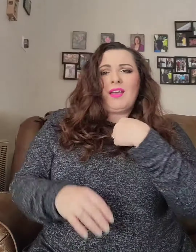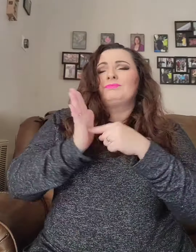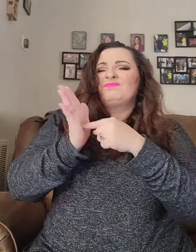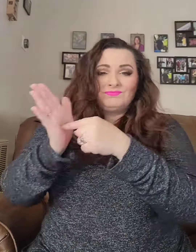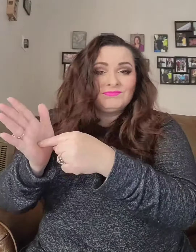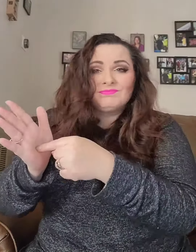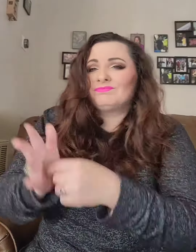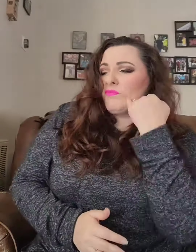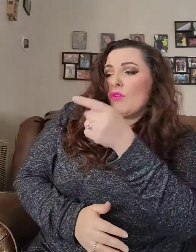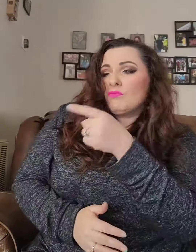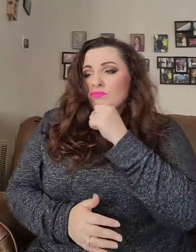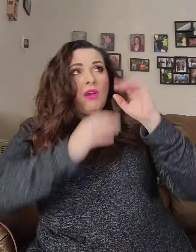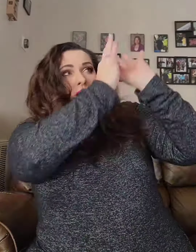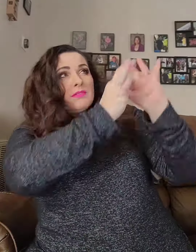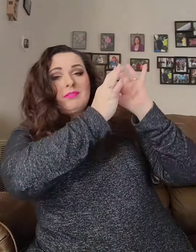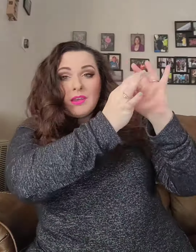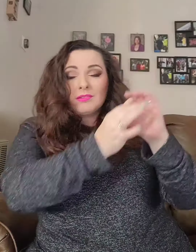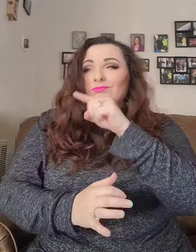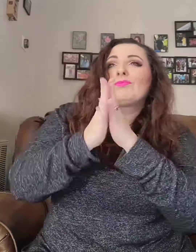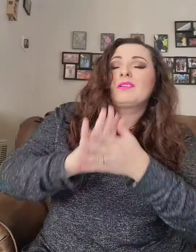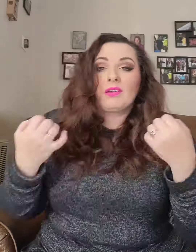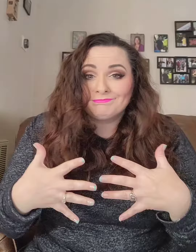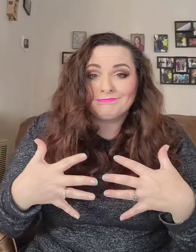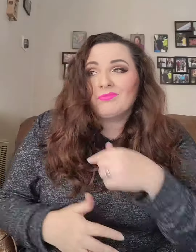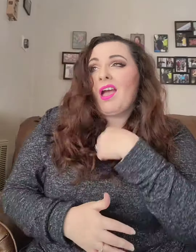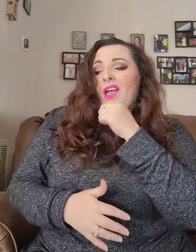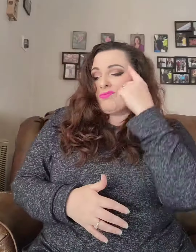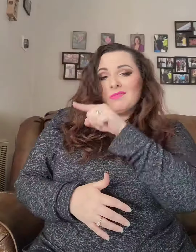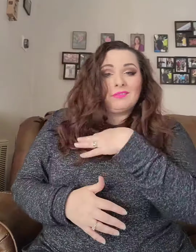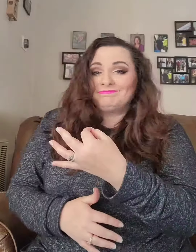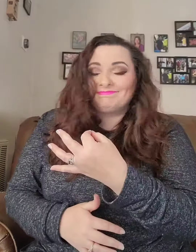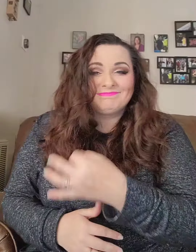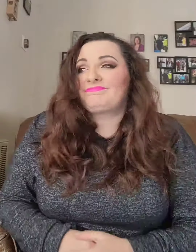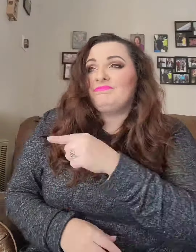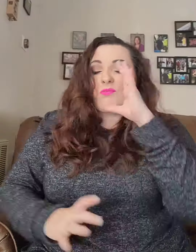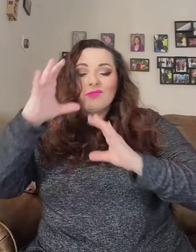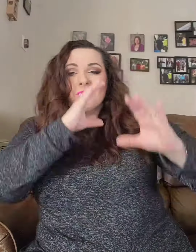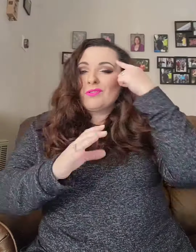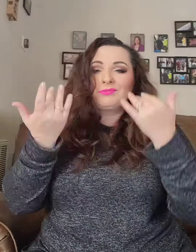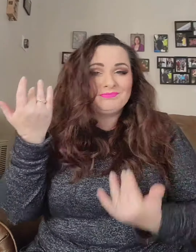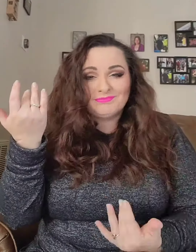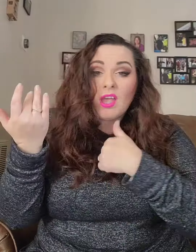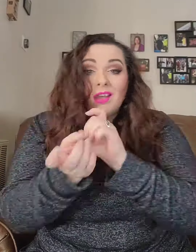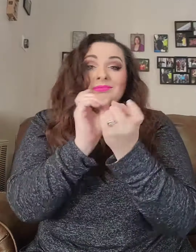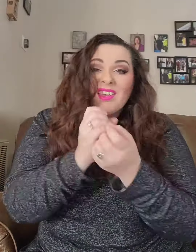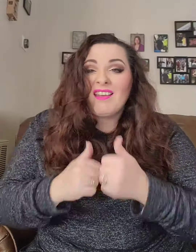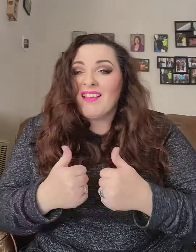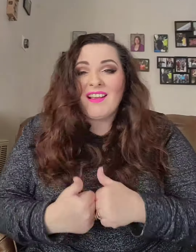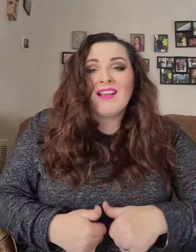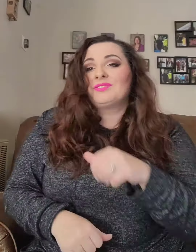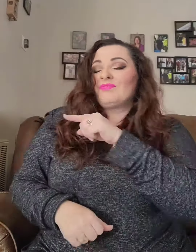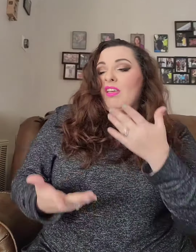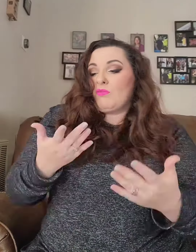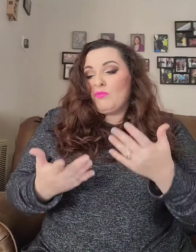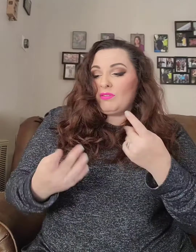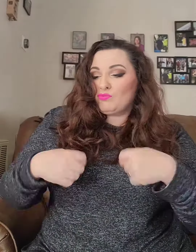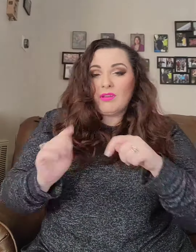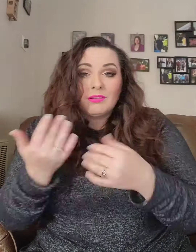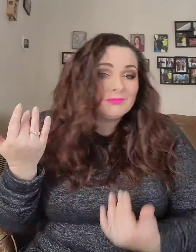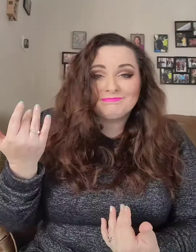bring it to the light, if you ain't with it, you gon' fear it I don't think they gon' like it, they gon' be looking for Kieran I'm finna change the game, they probably gon' try to come kill